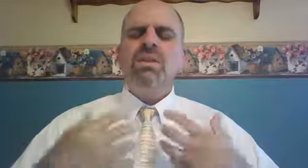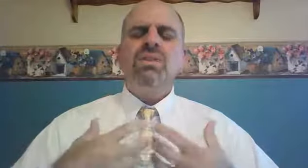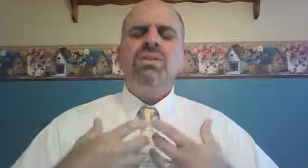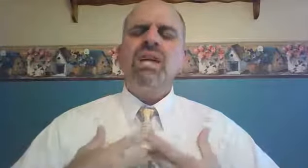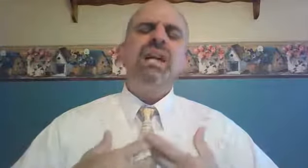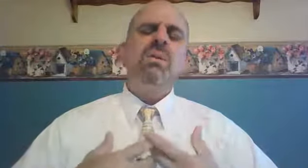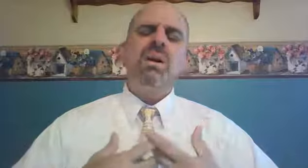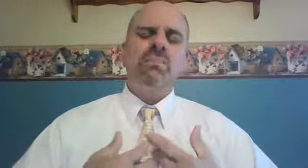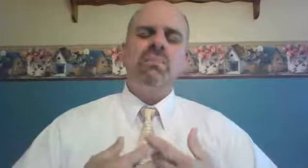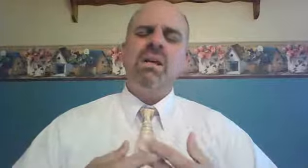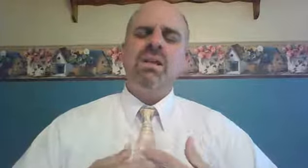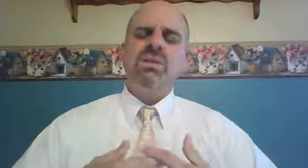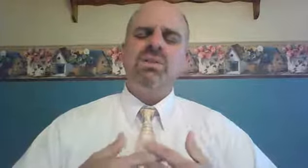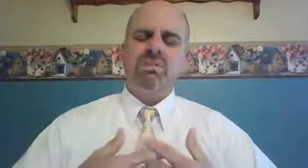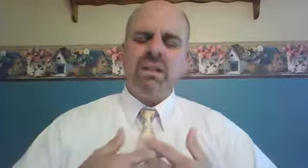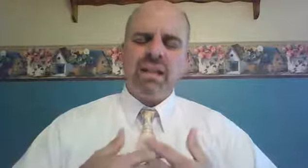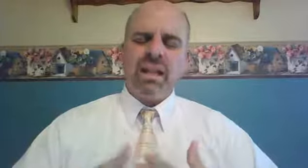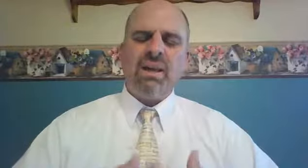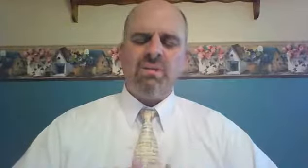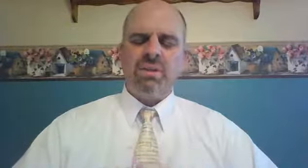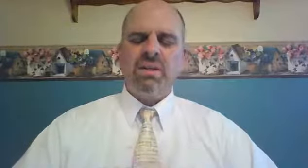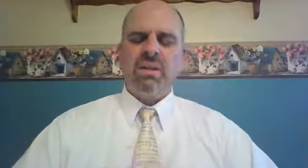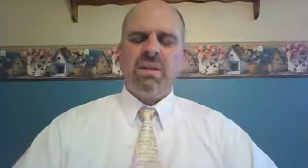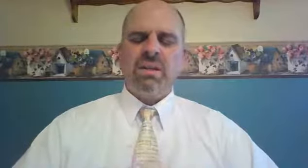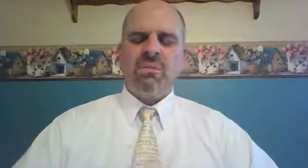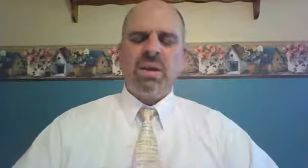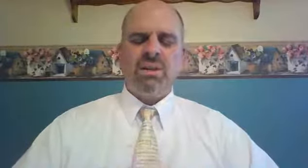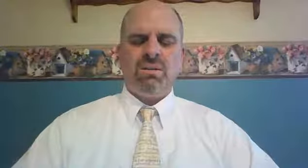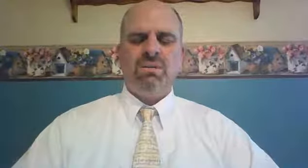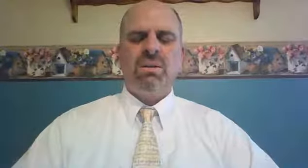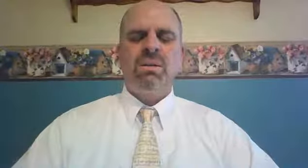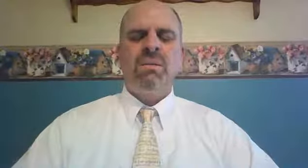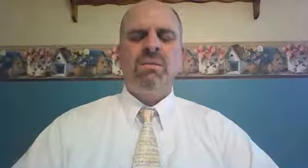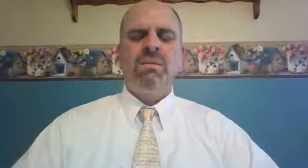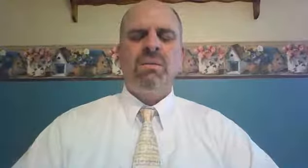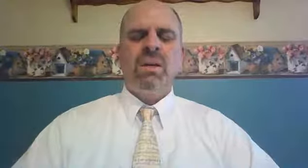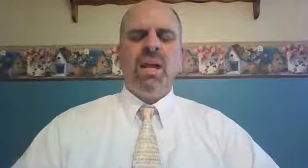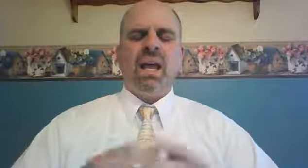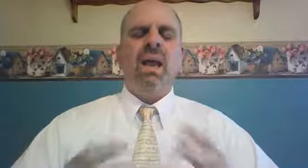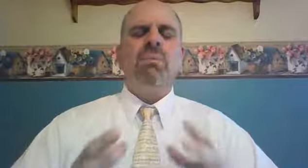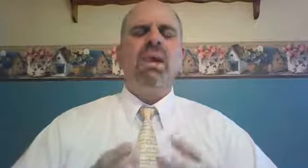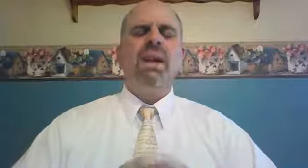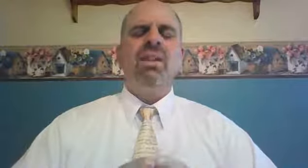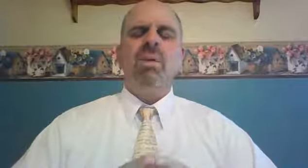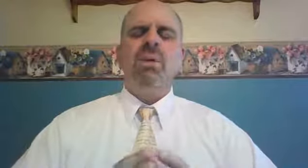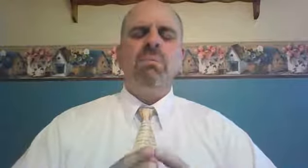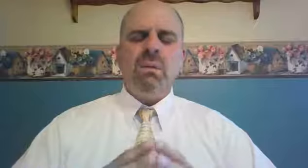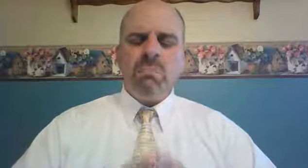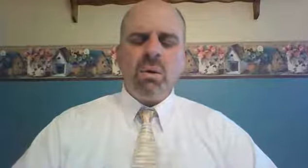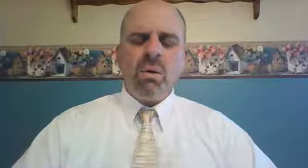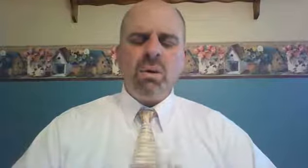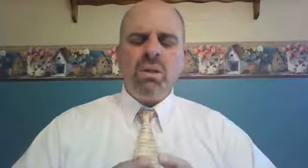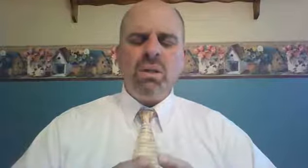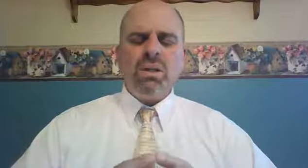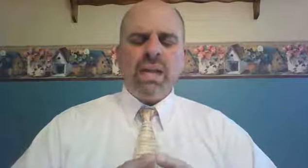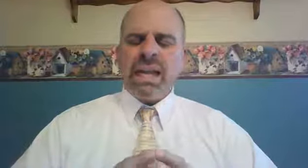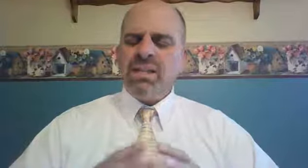understand what it means to be loved by you. And I pray that we would be bold in